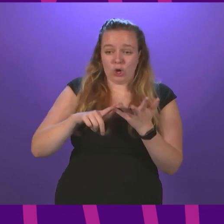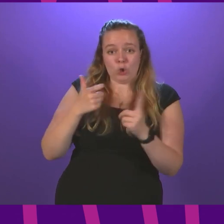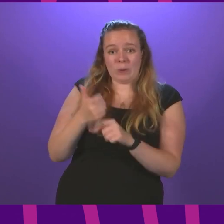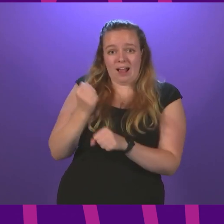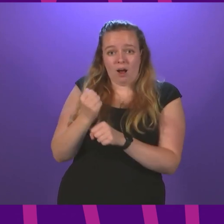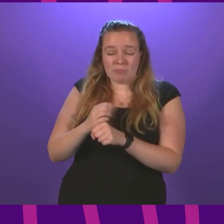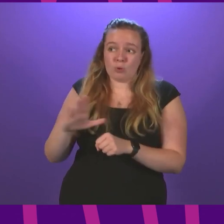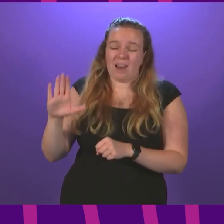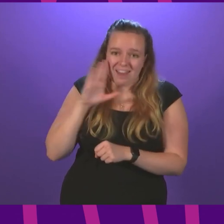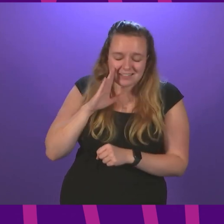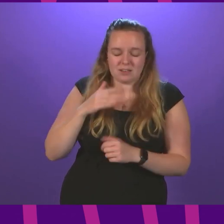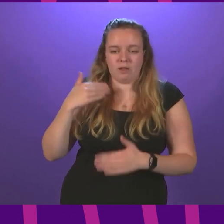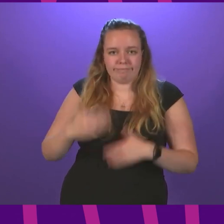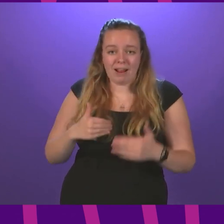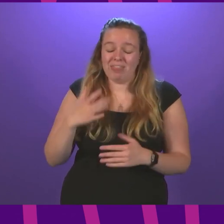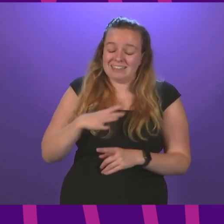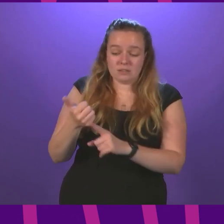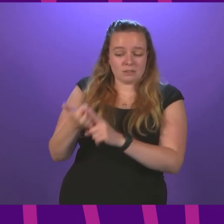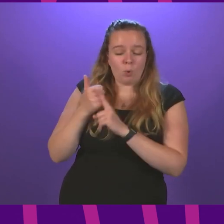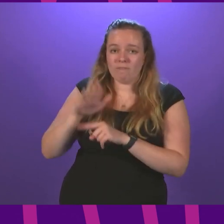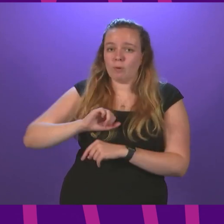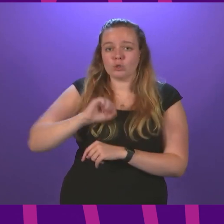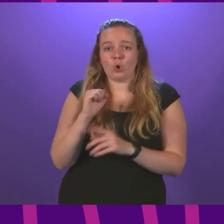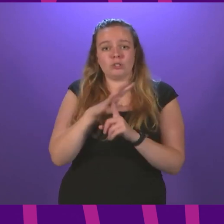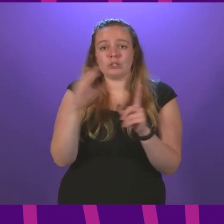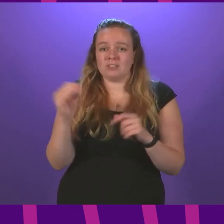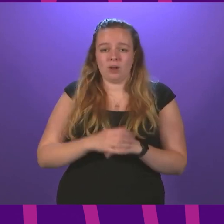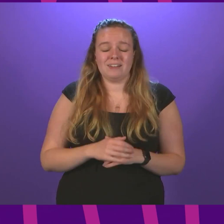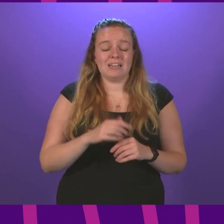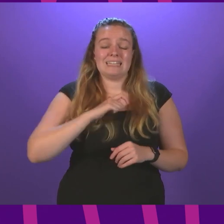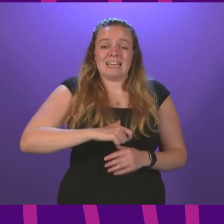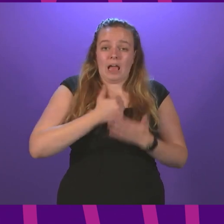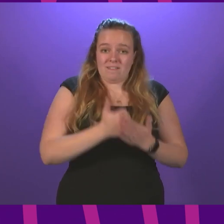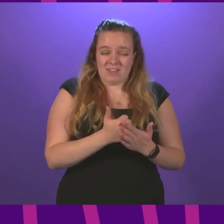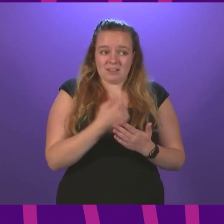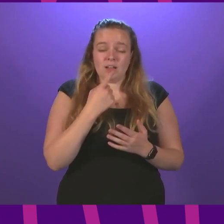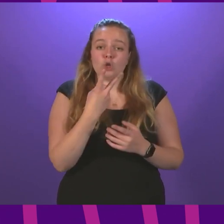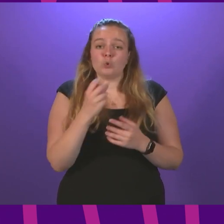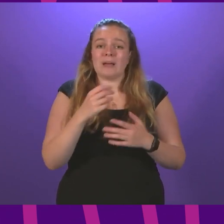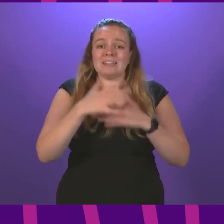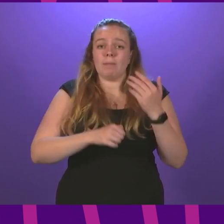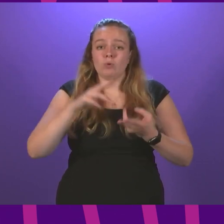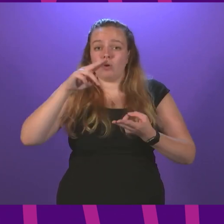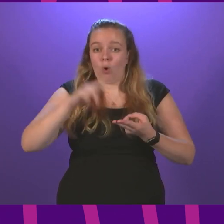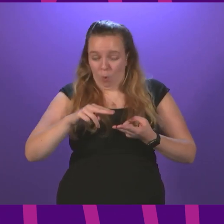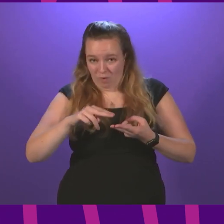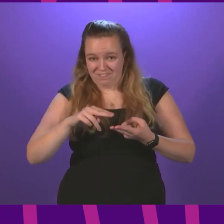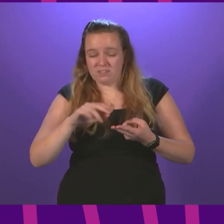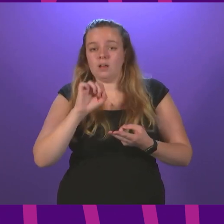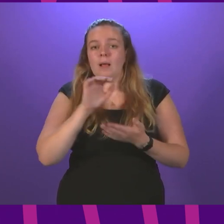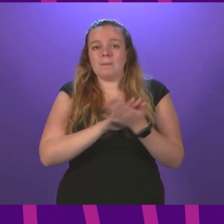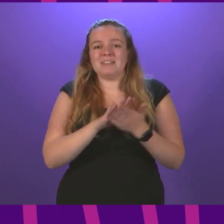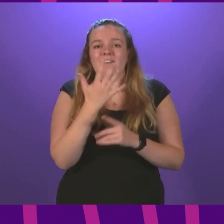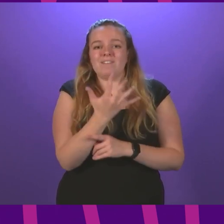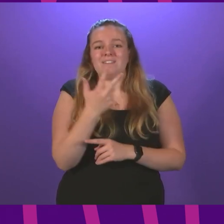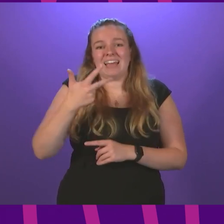They also need the support of the Scottish Conservatives. Citizens Advice found that removing the £20 a week increase will result in